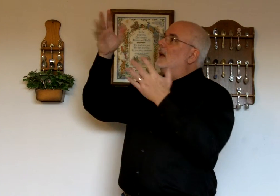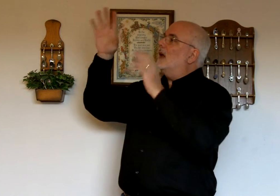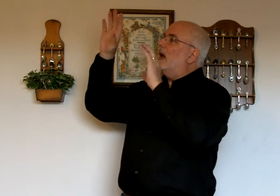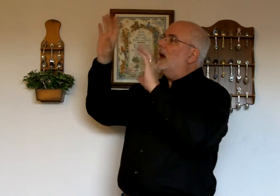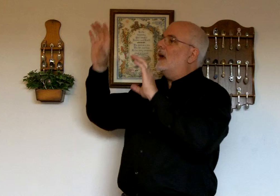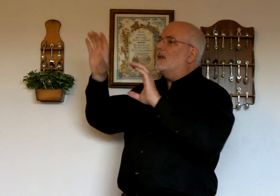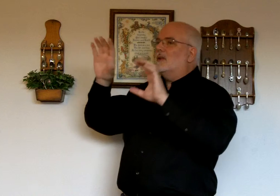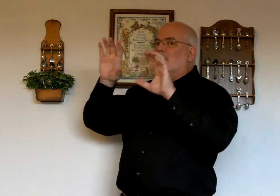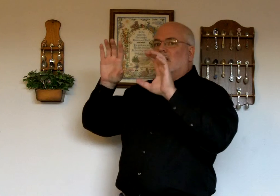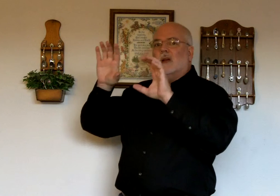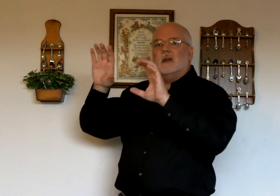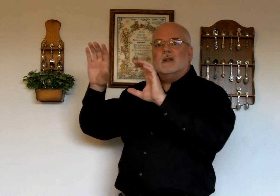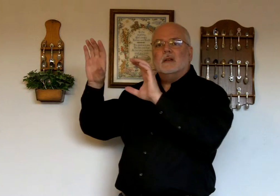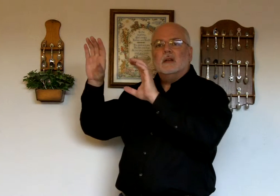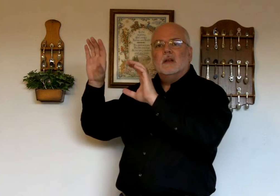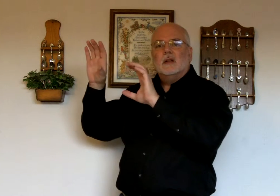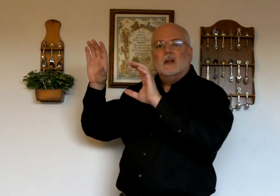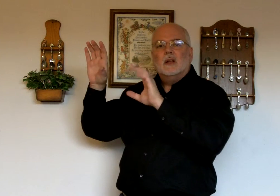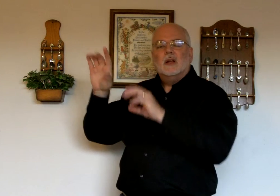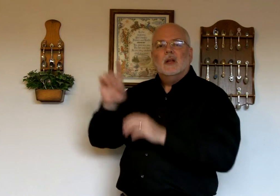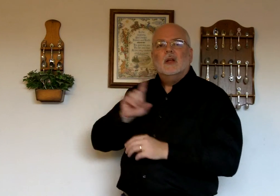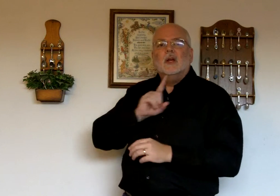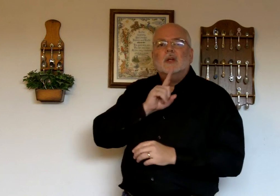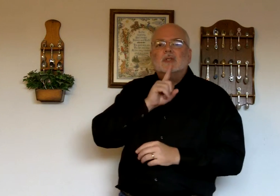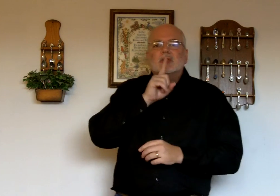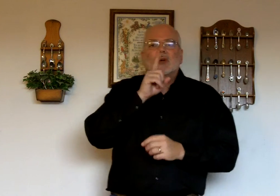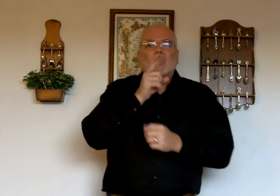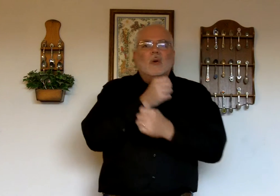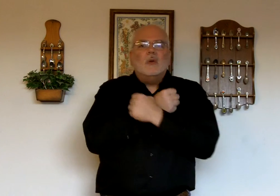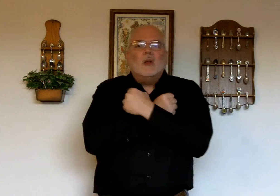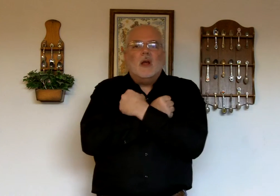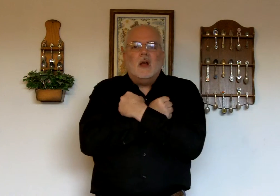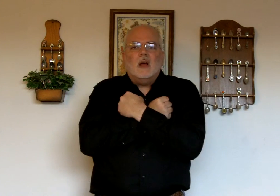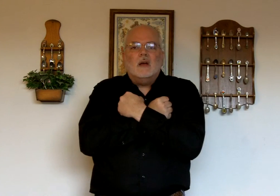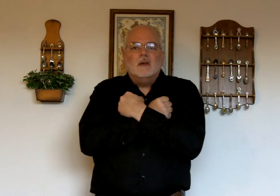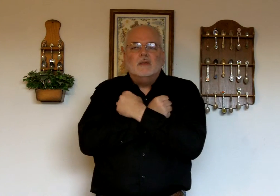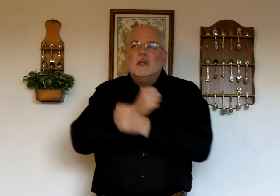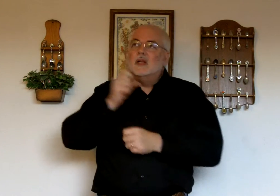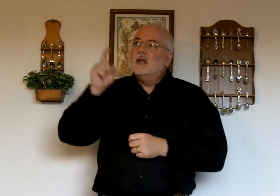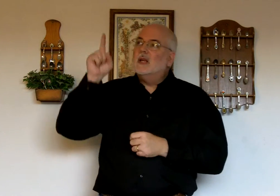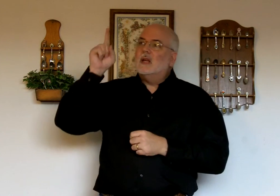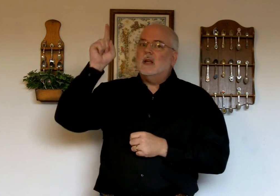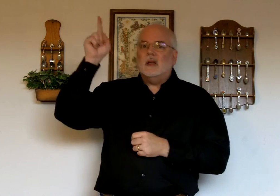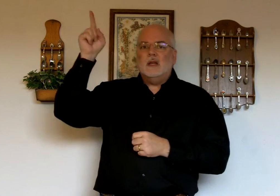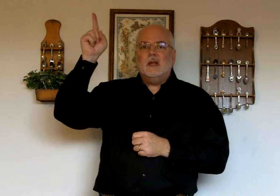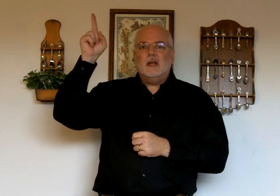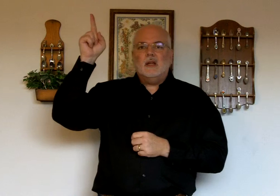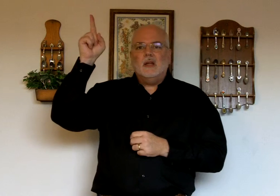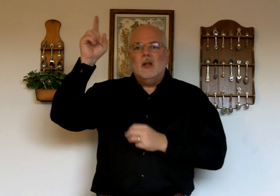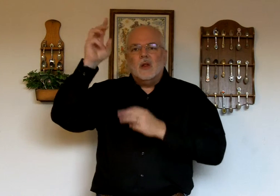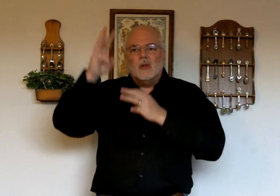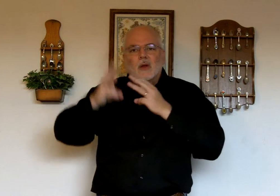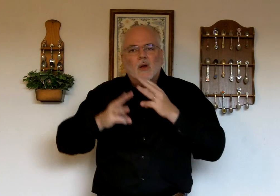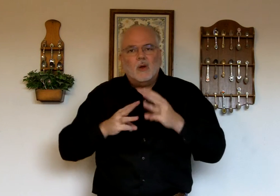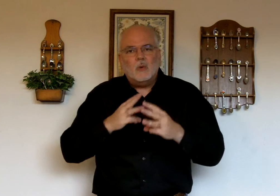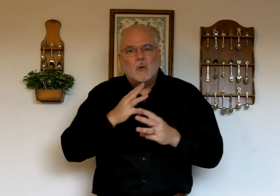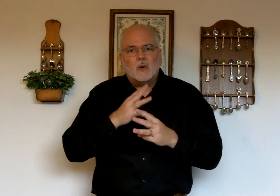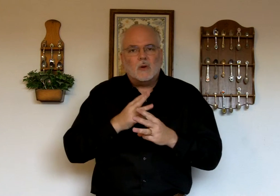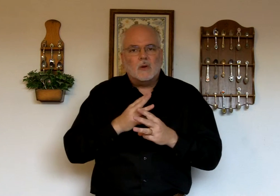hath done. So loved He the world,